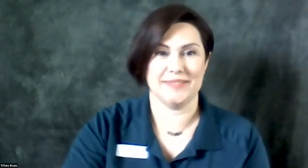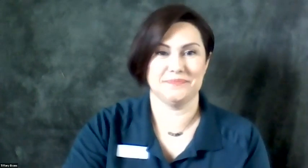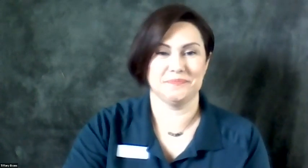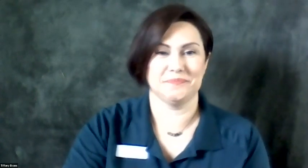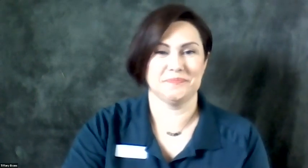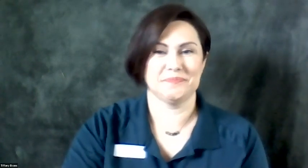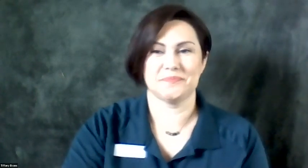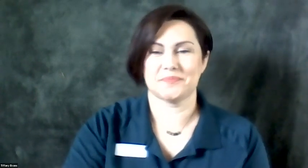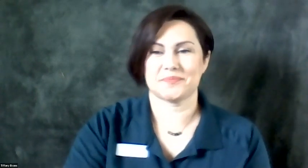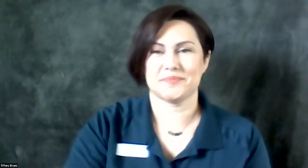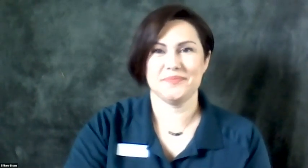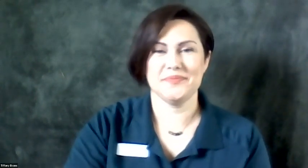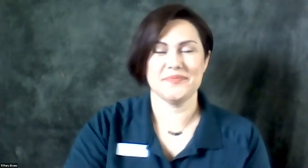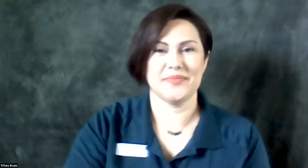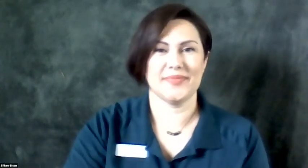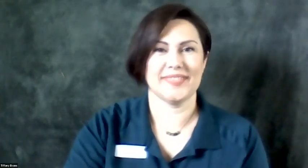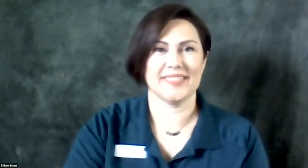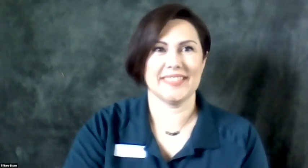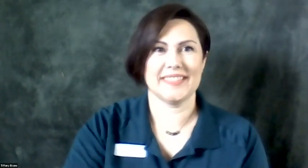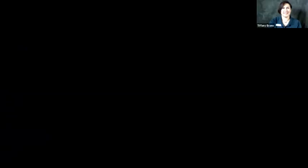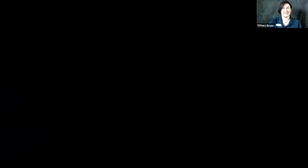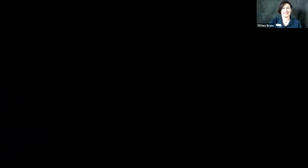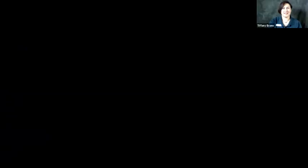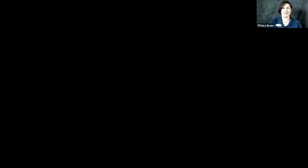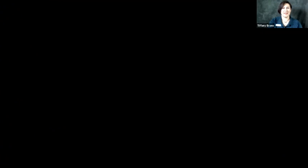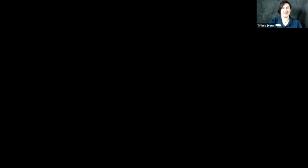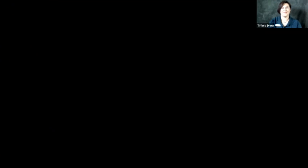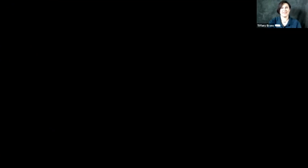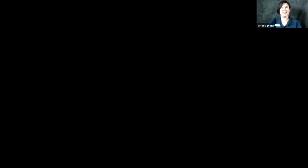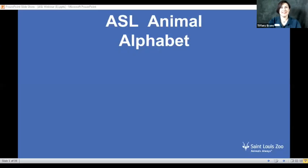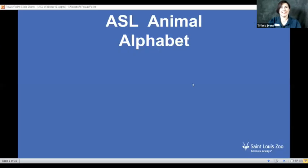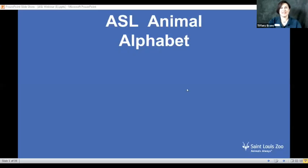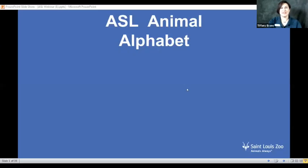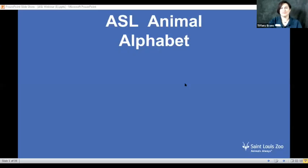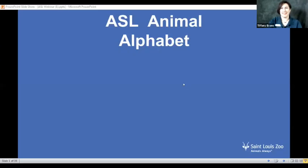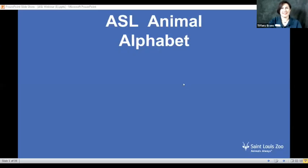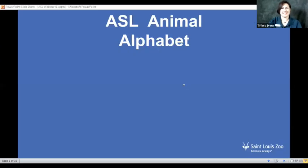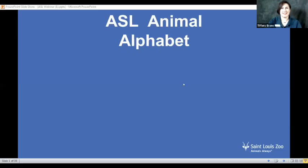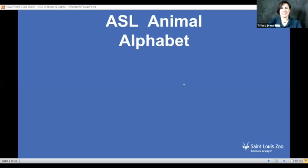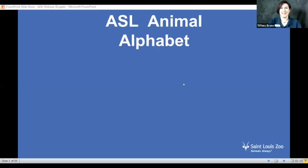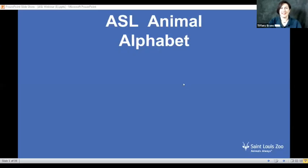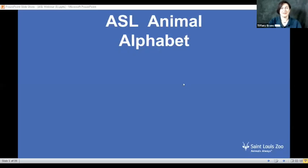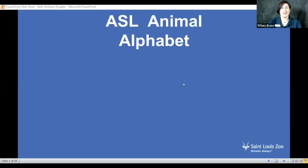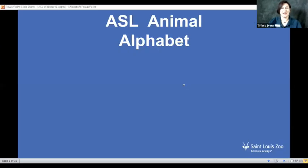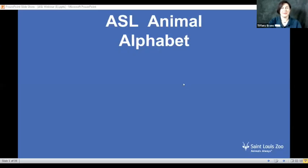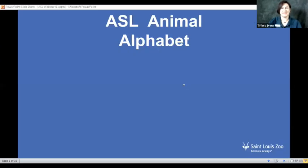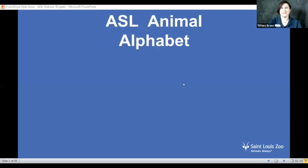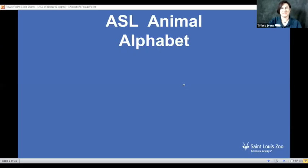okay so asl animal alphabet i'm so